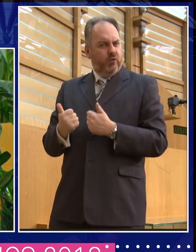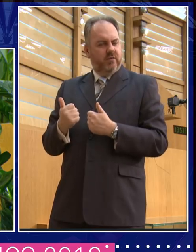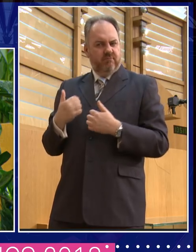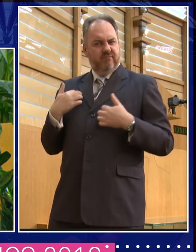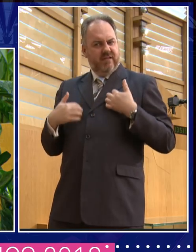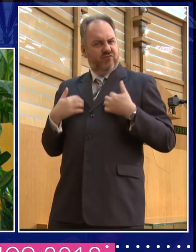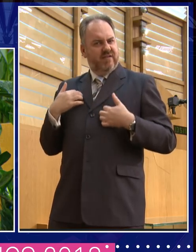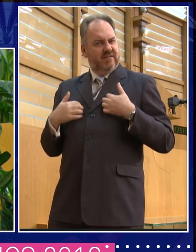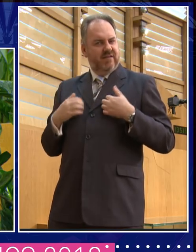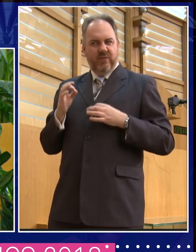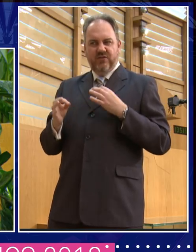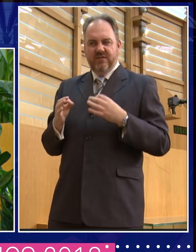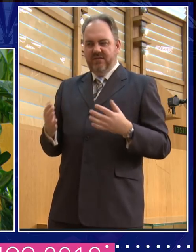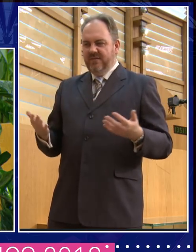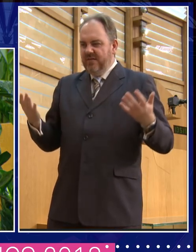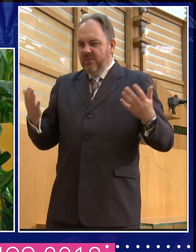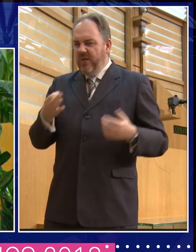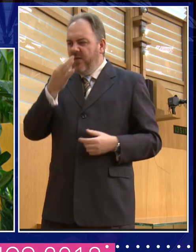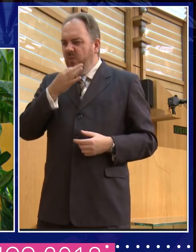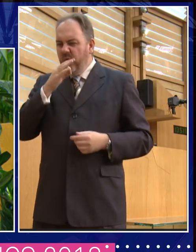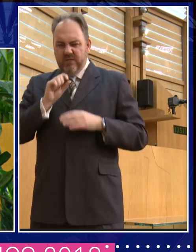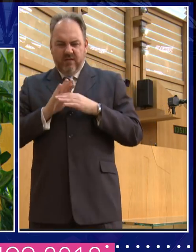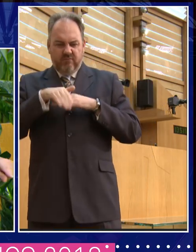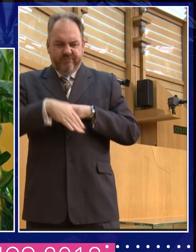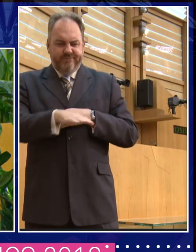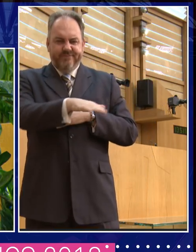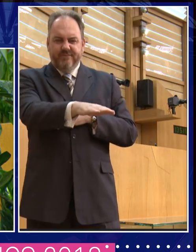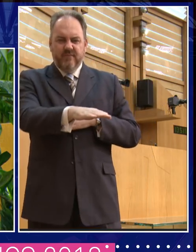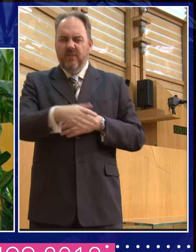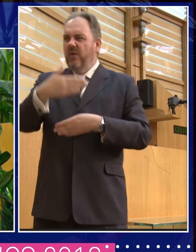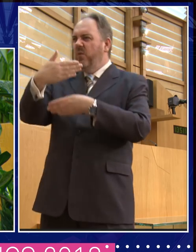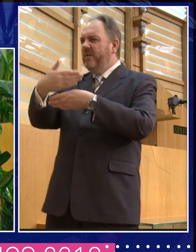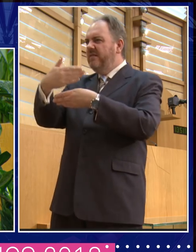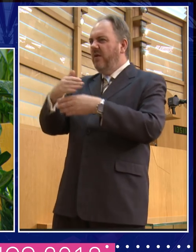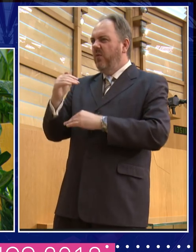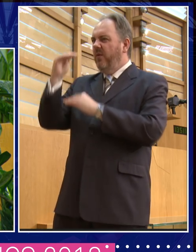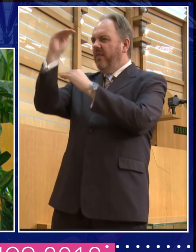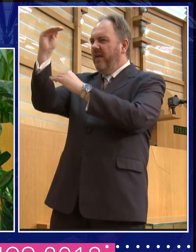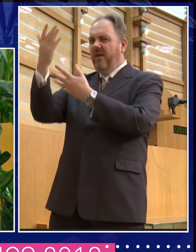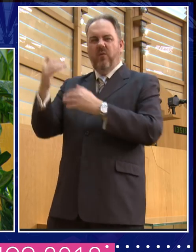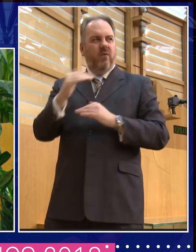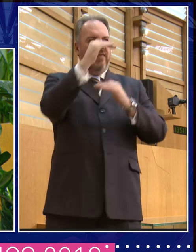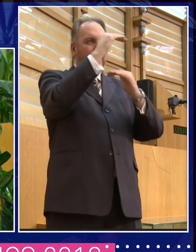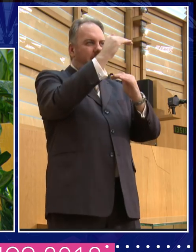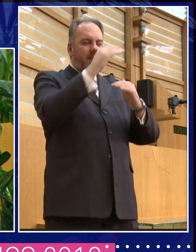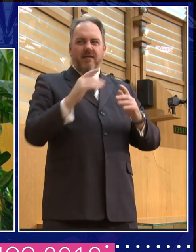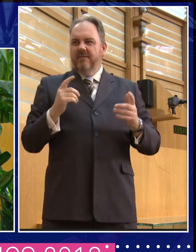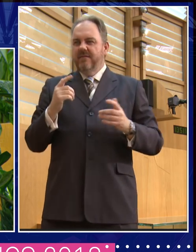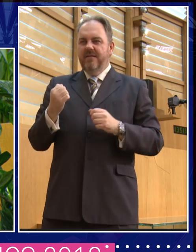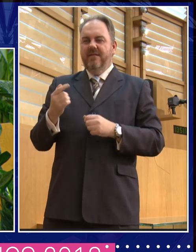You know, I can't see where the water goes here. You know, is that where a window was? And you think, but often they'd be made to feel that their